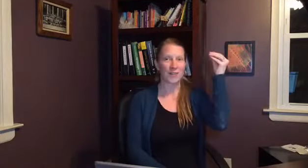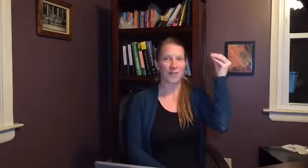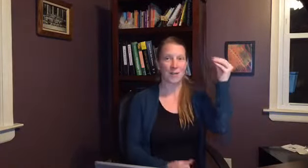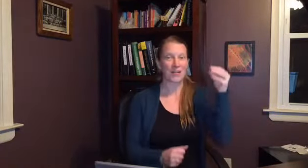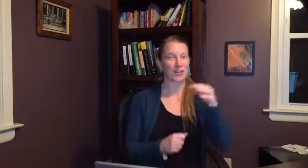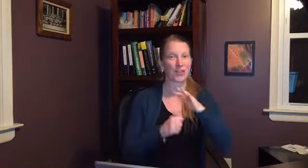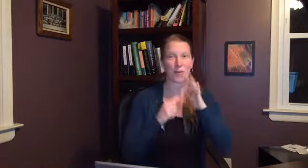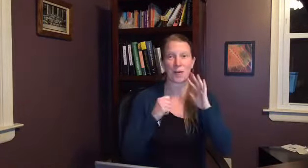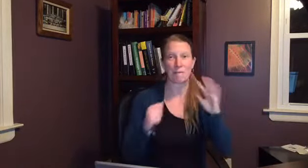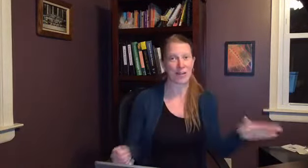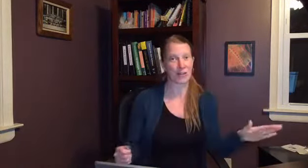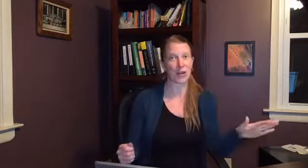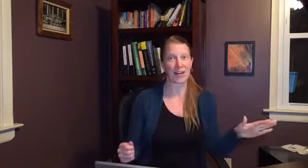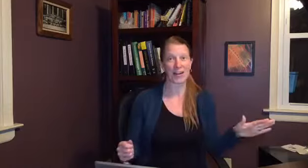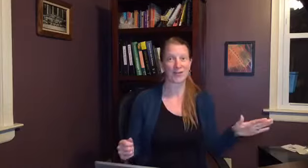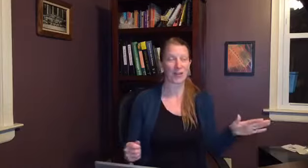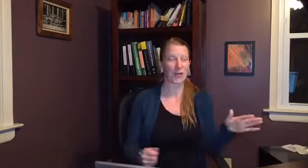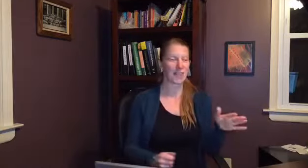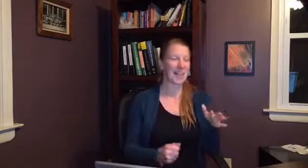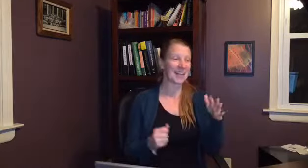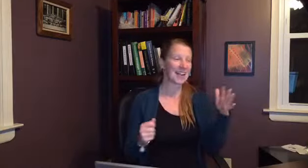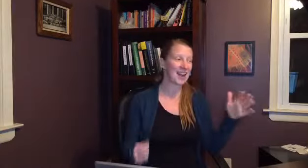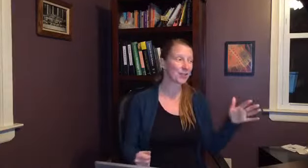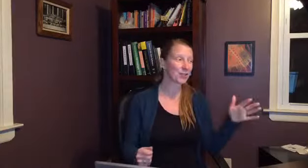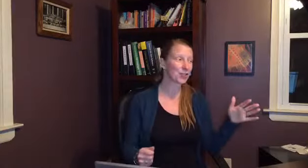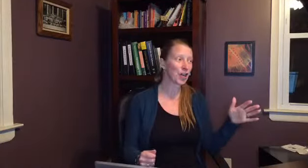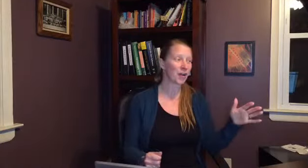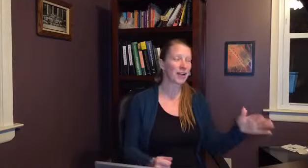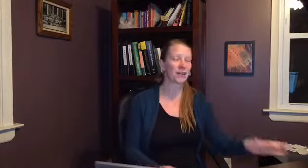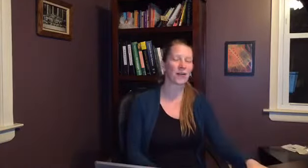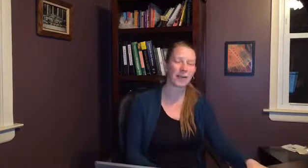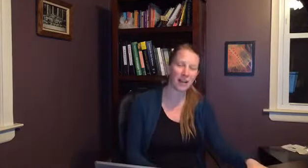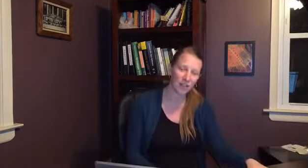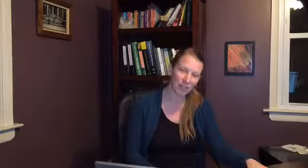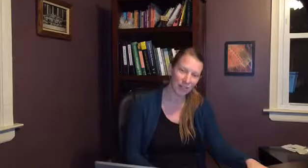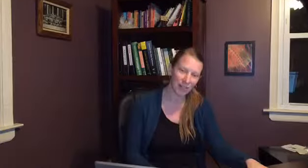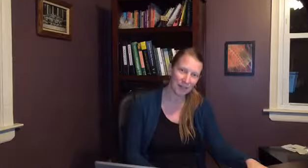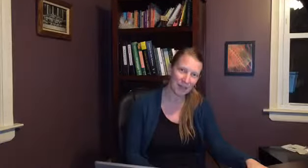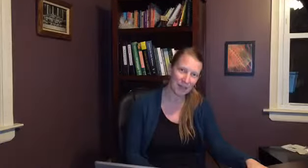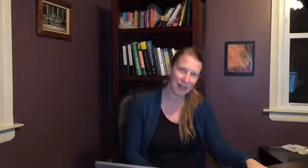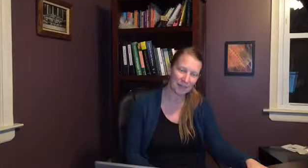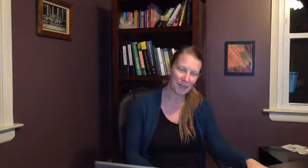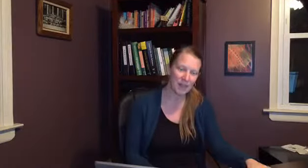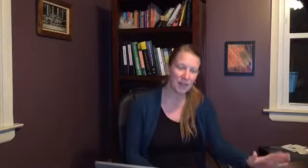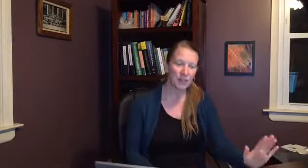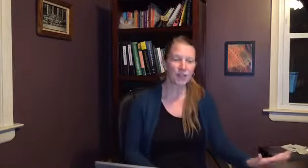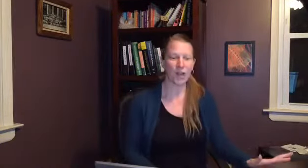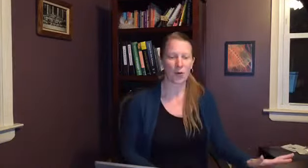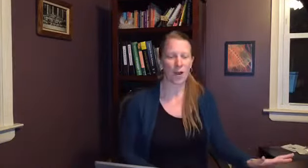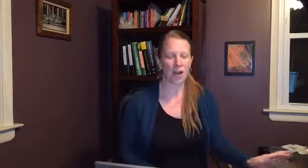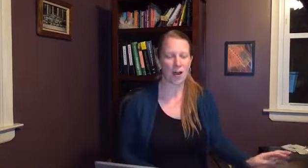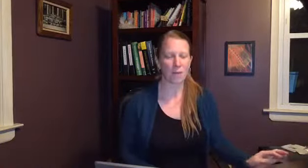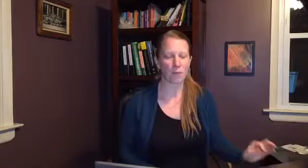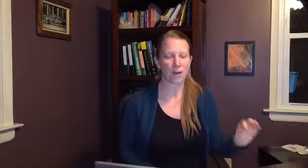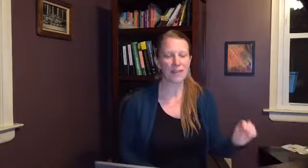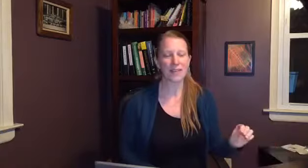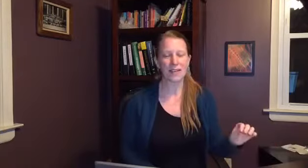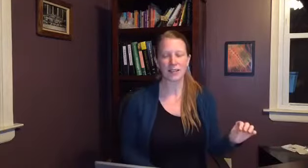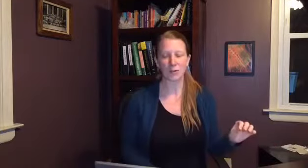information that you want to make sure that I give you and then after the show I go oh my gosh I forgot to mention that so one of the things that we were